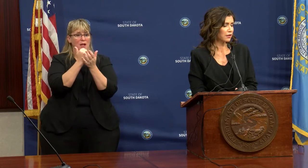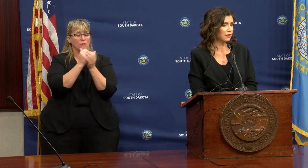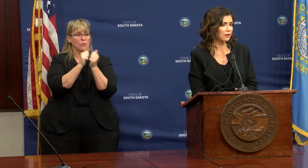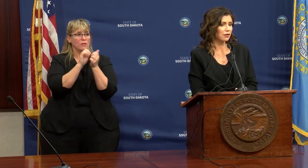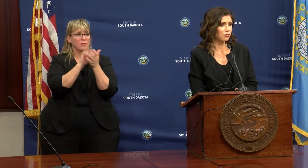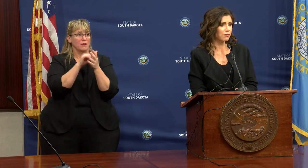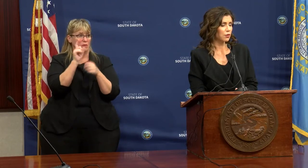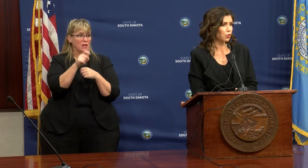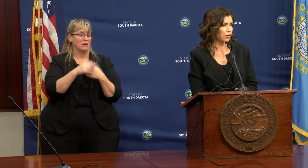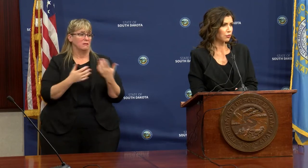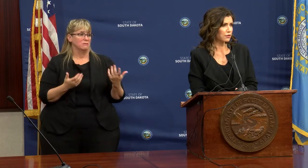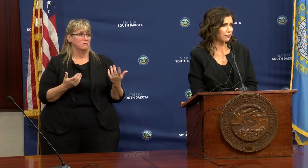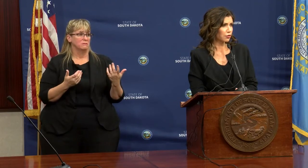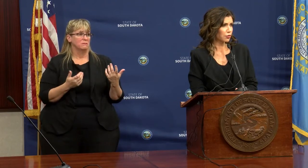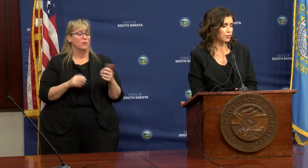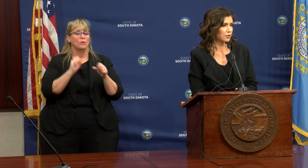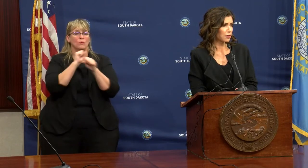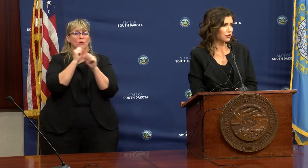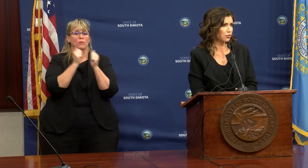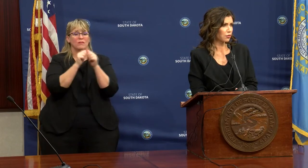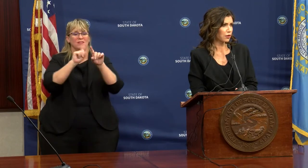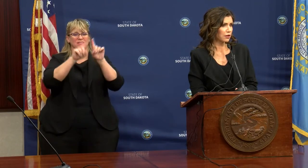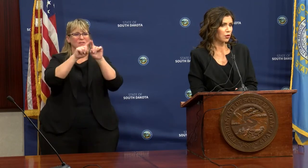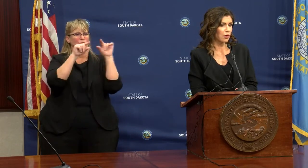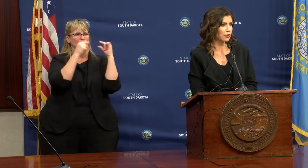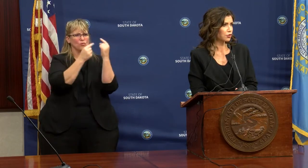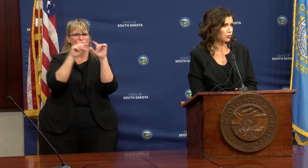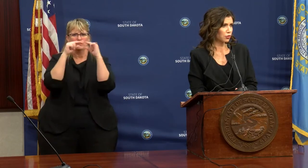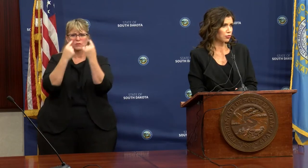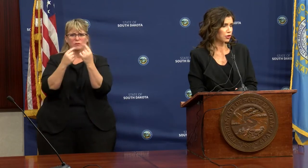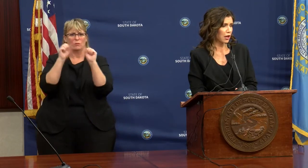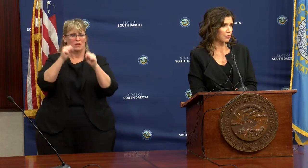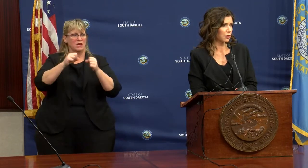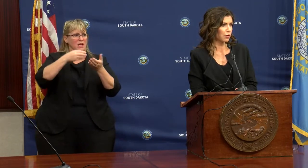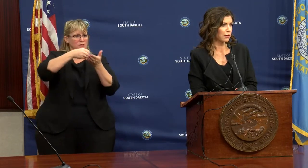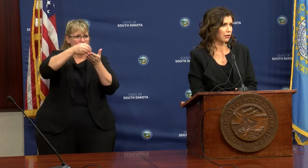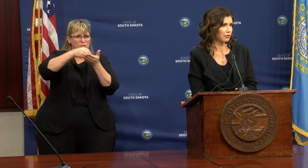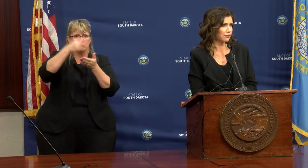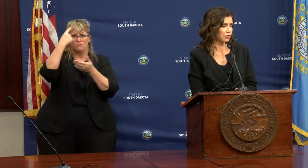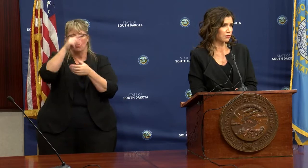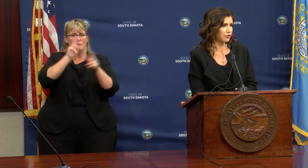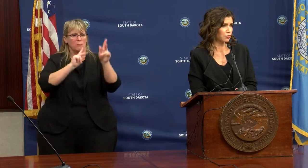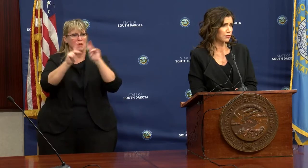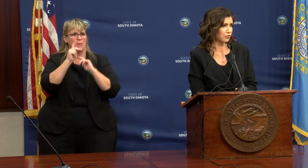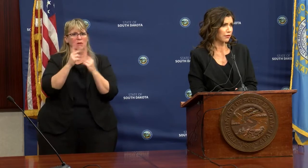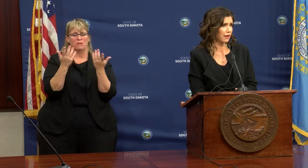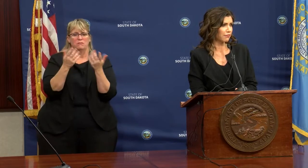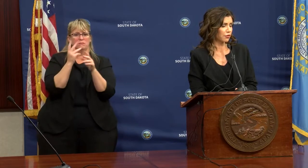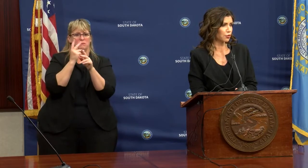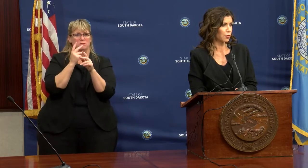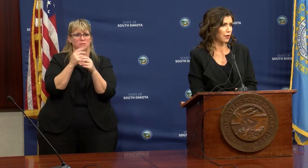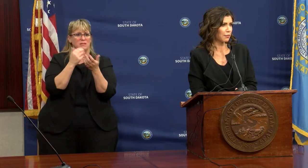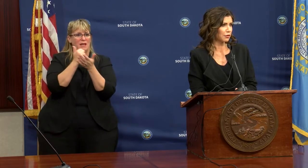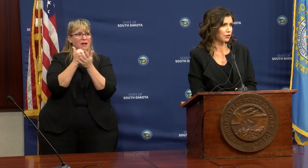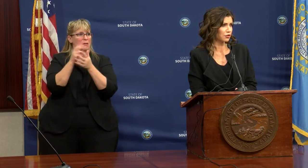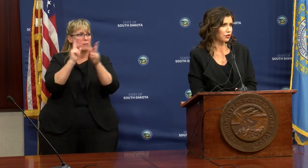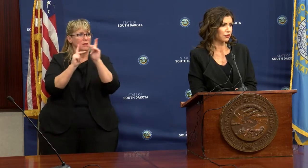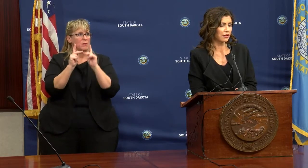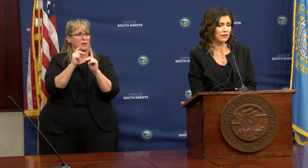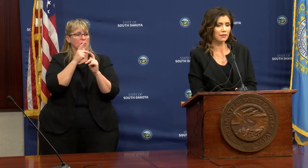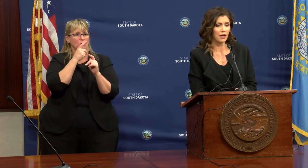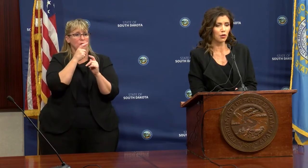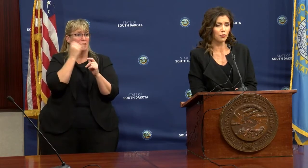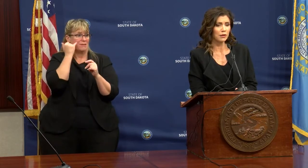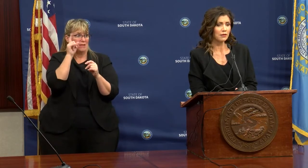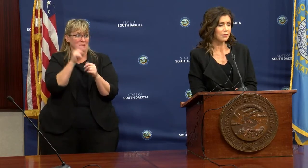those. We've been working with different groups to make sure that we can go out and do grocery shopping, run errands for individuals that are in that vulnerable population